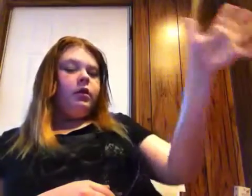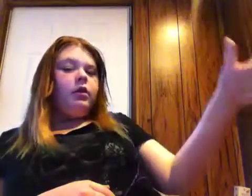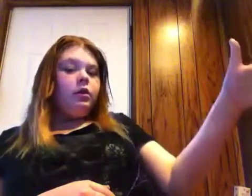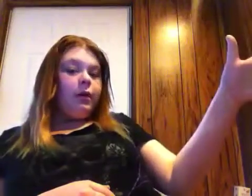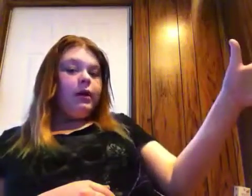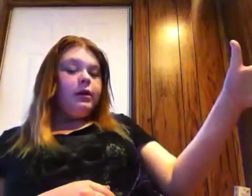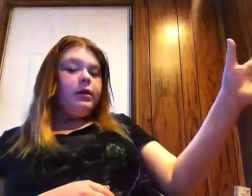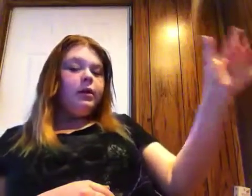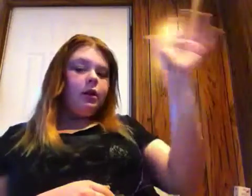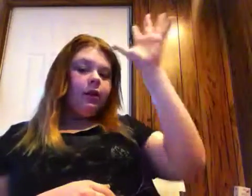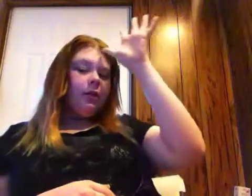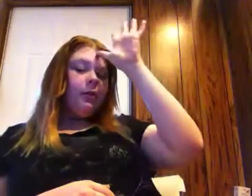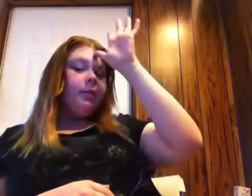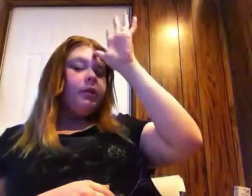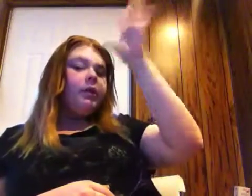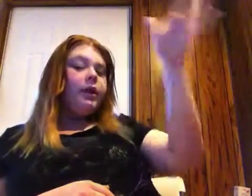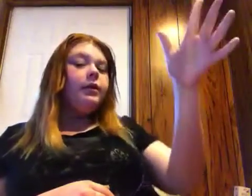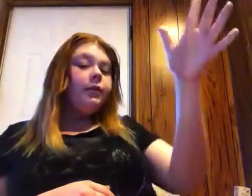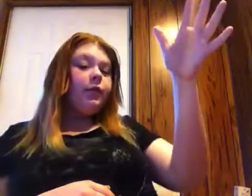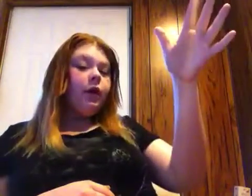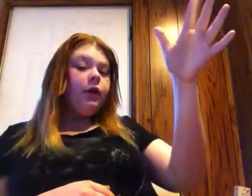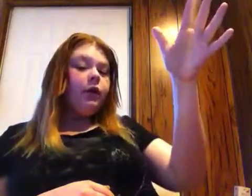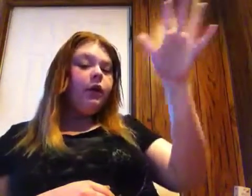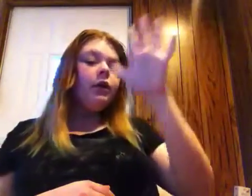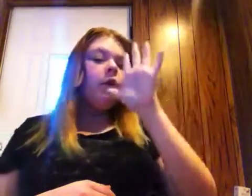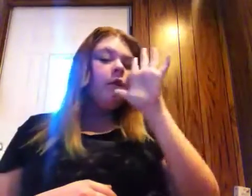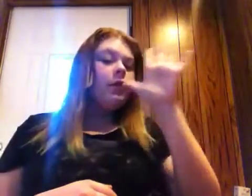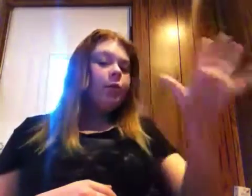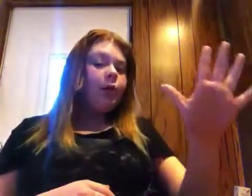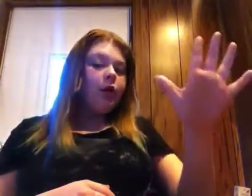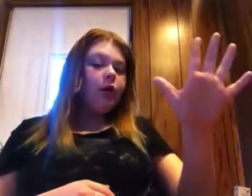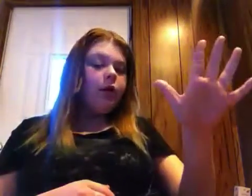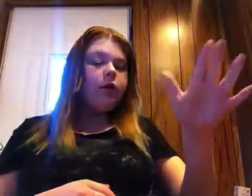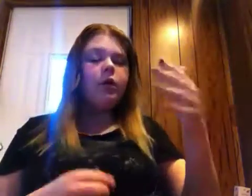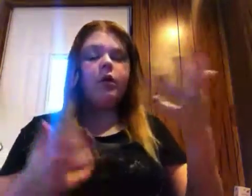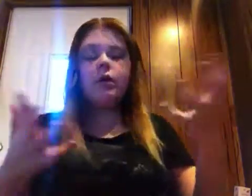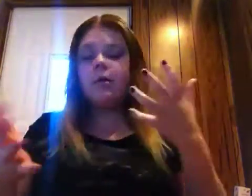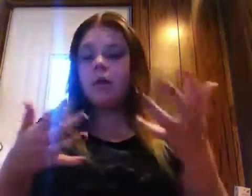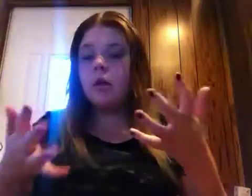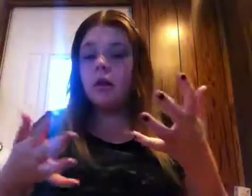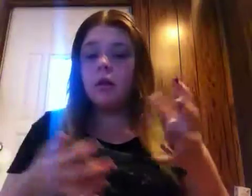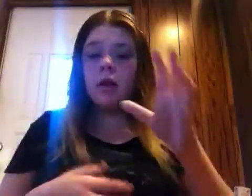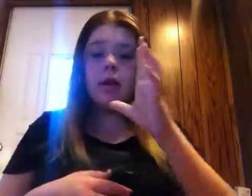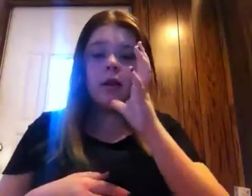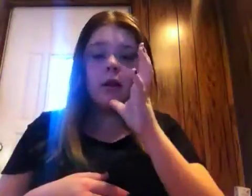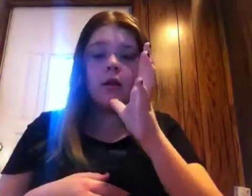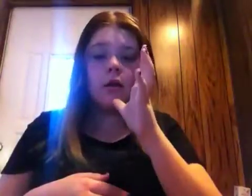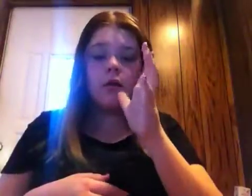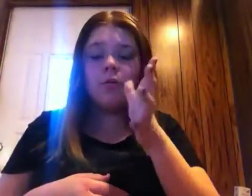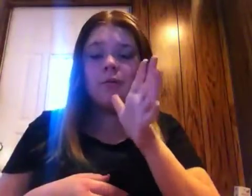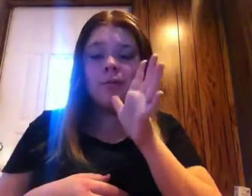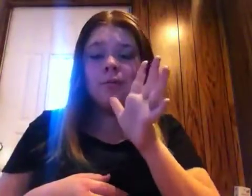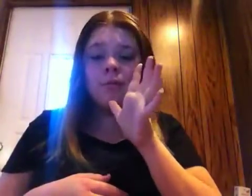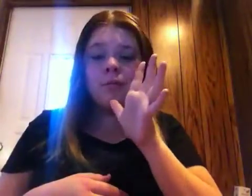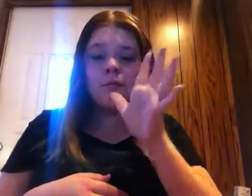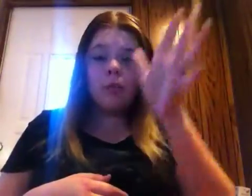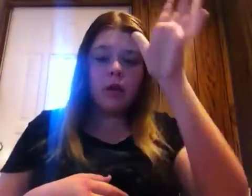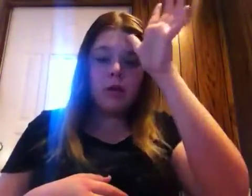twice. Because some people sign father, mother, so it depends on how you sign it. And then, I go mother,